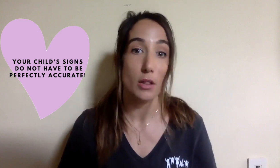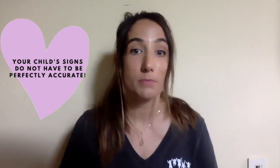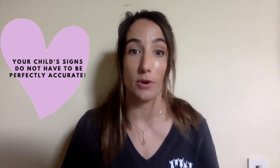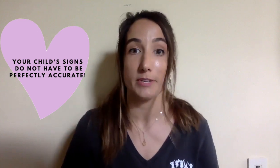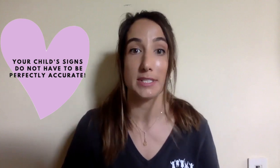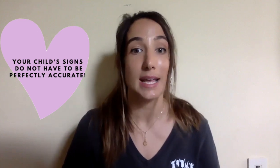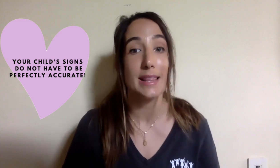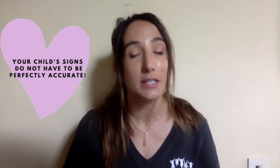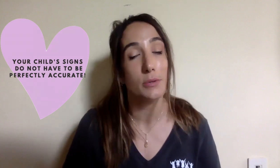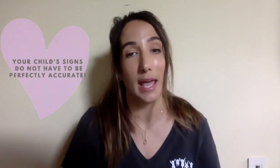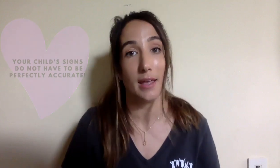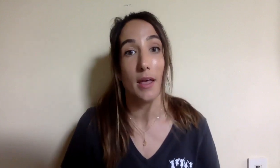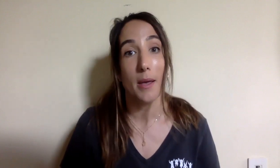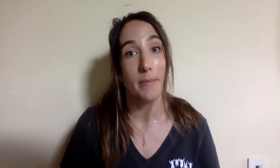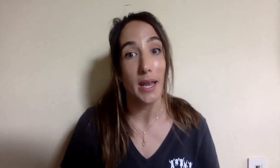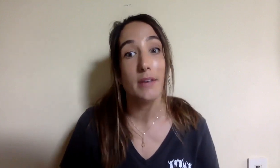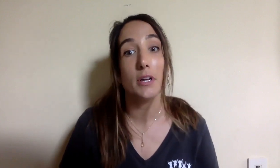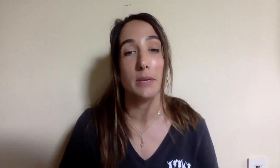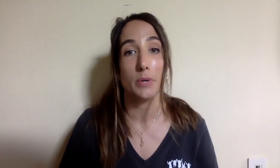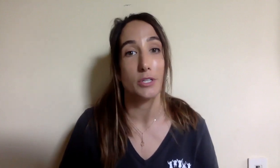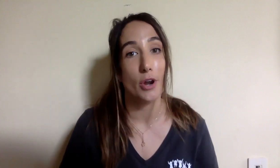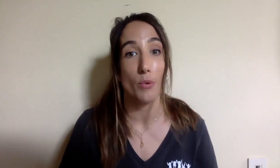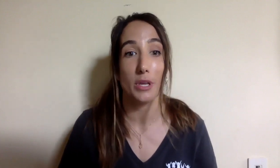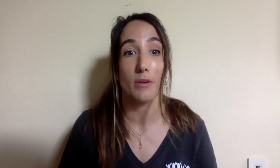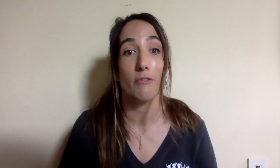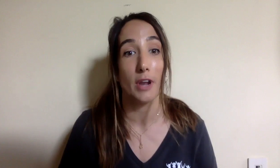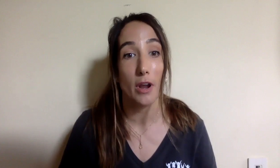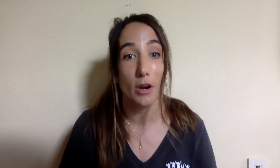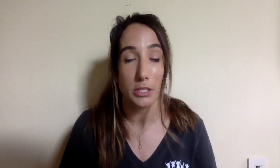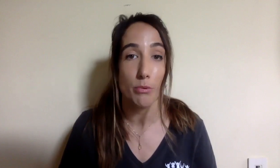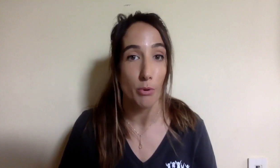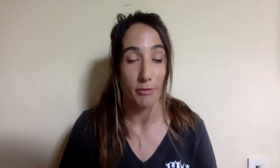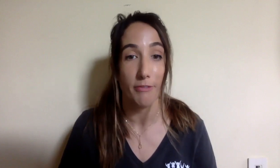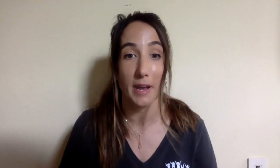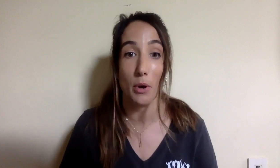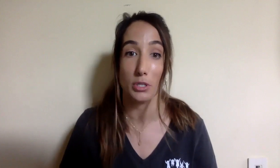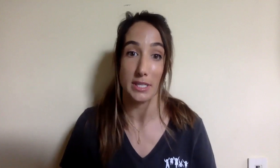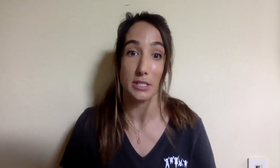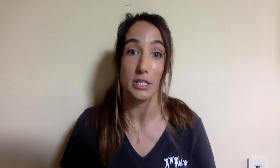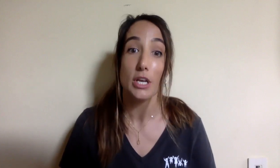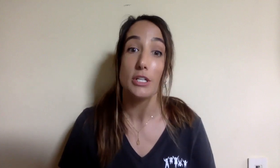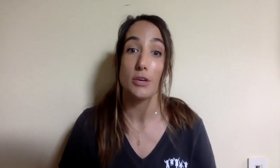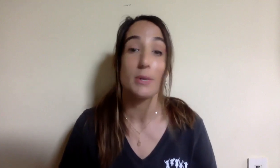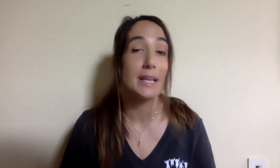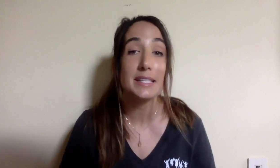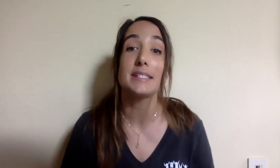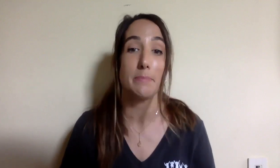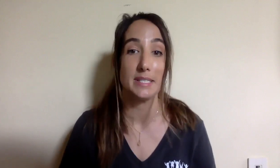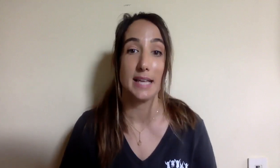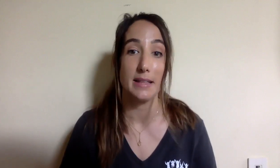look perfect, and that's okay. Many of our leapers are working very hard to improve their fine motor skills, so let's accept a sign that